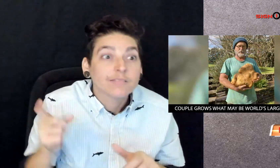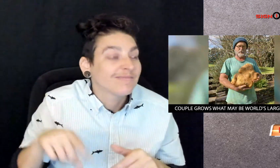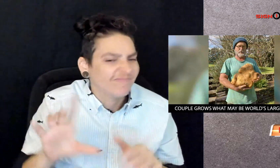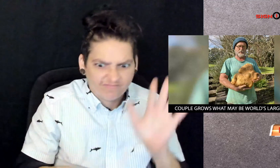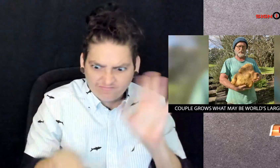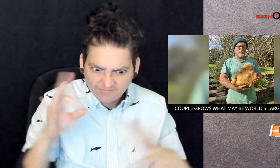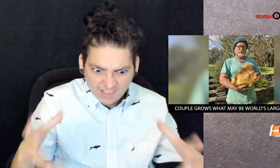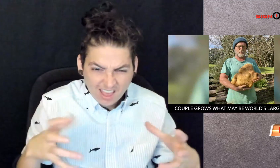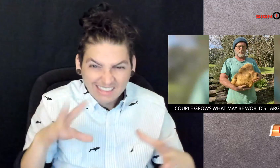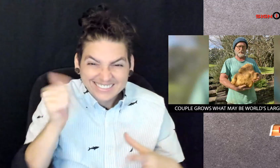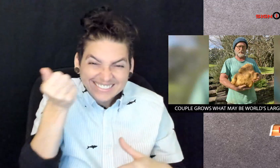without even trying.